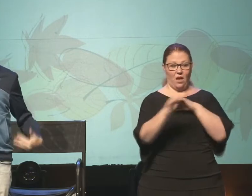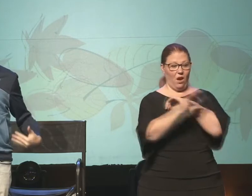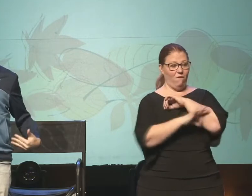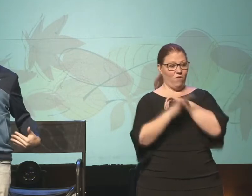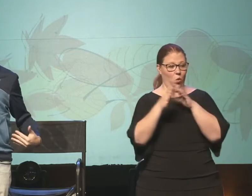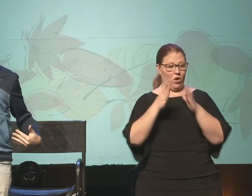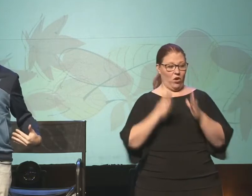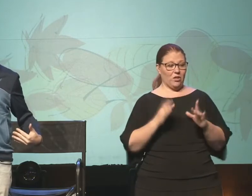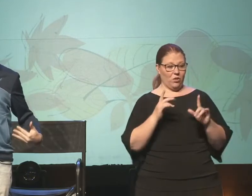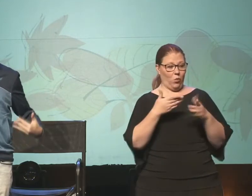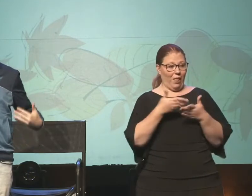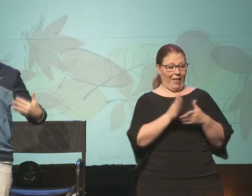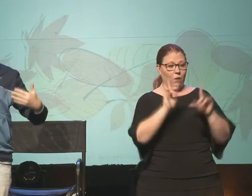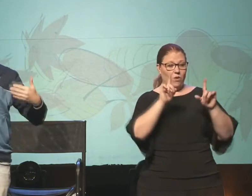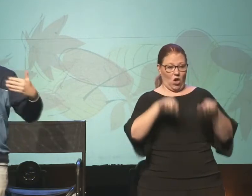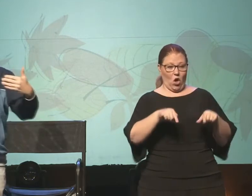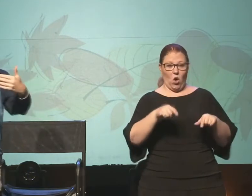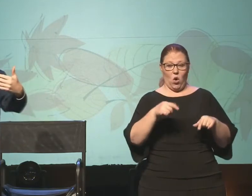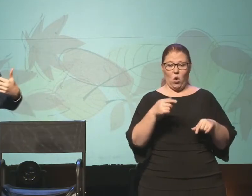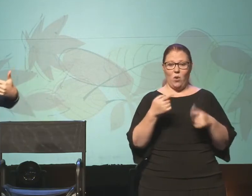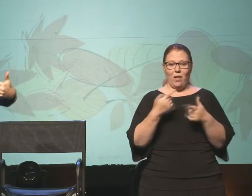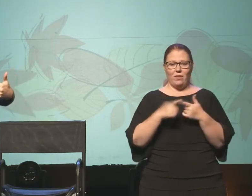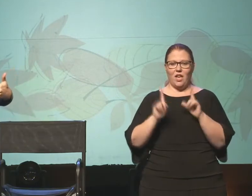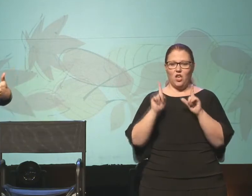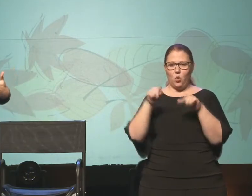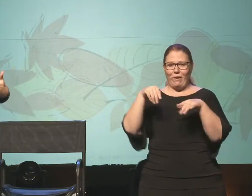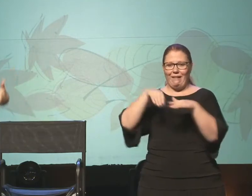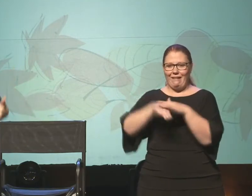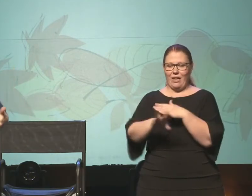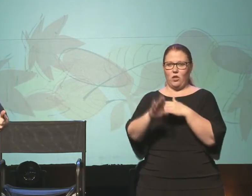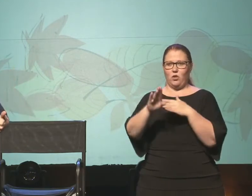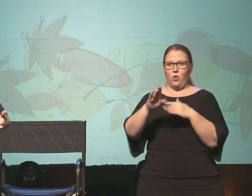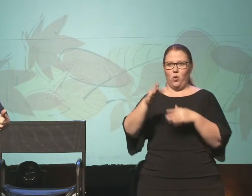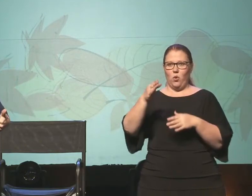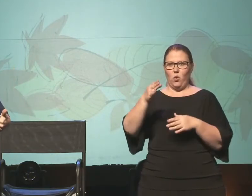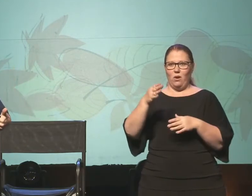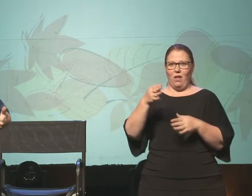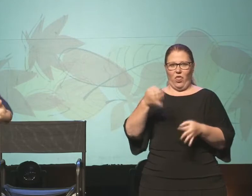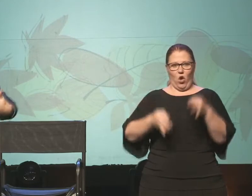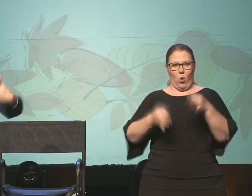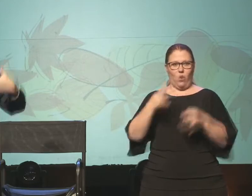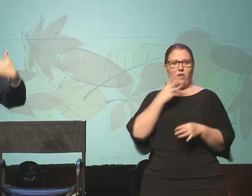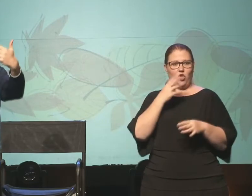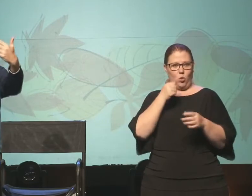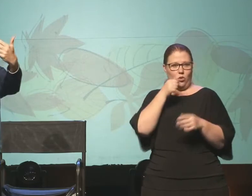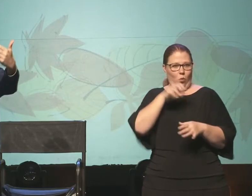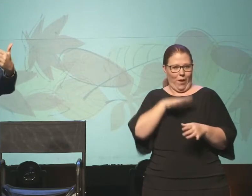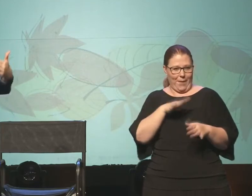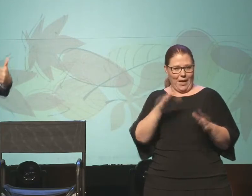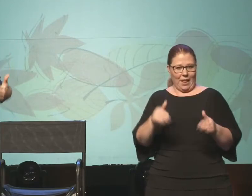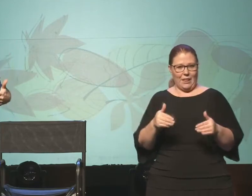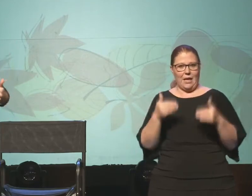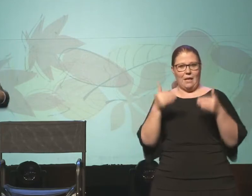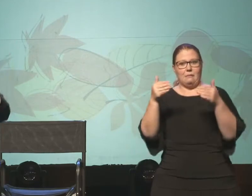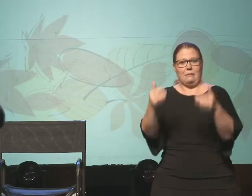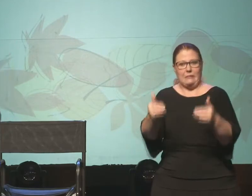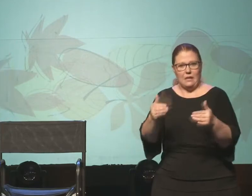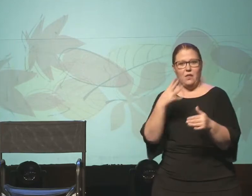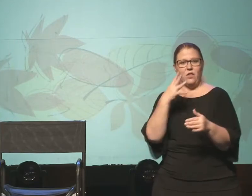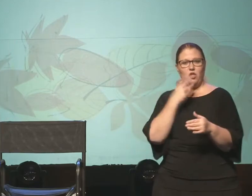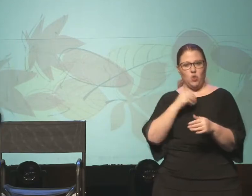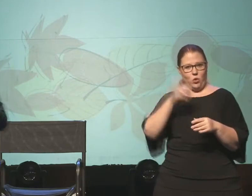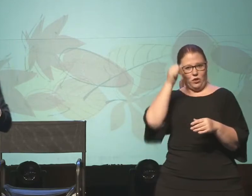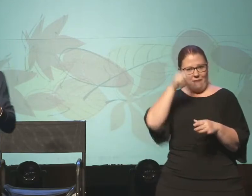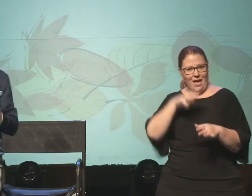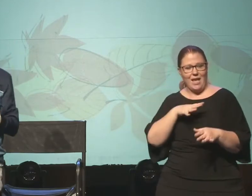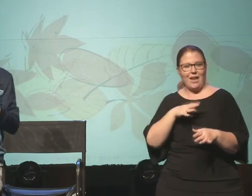allowed to go, and then you went into the court of the Jewish women, and then you went into the court of the Jewish men, and then you went into the